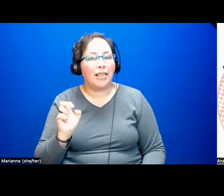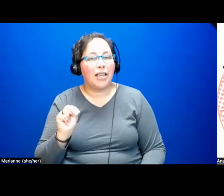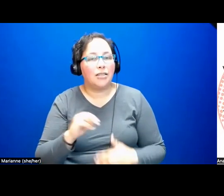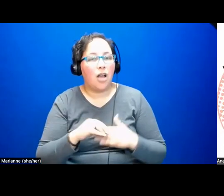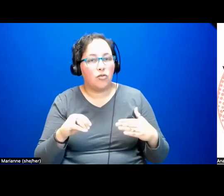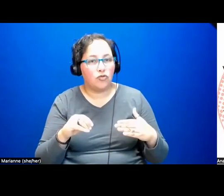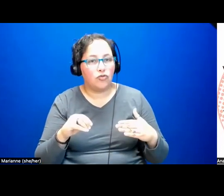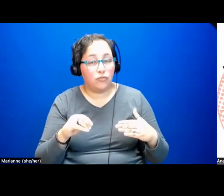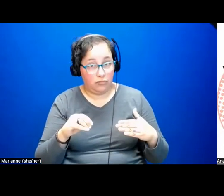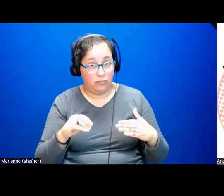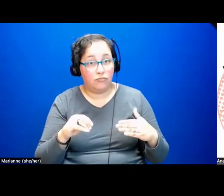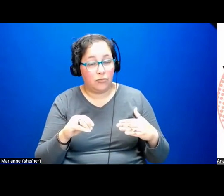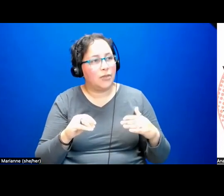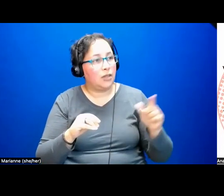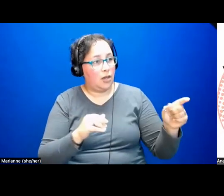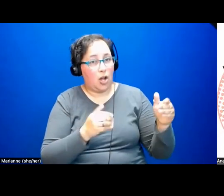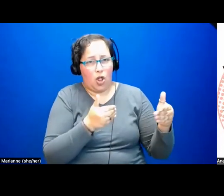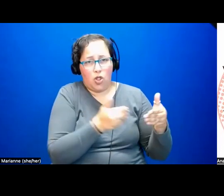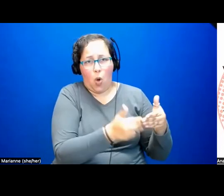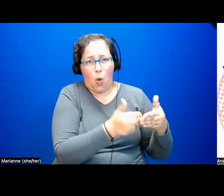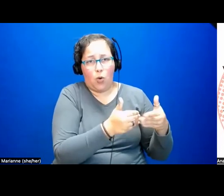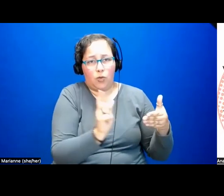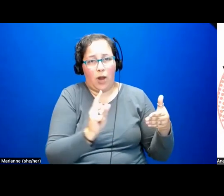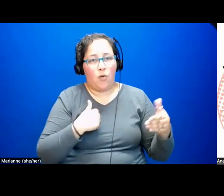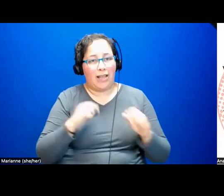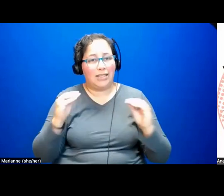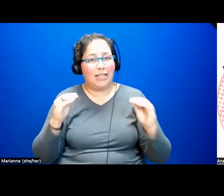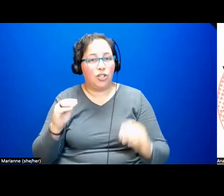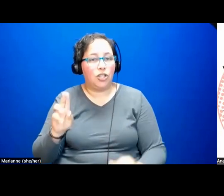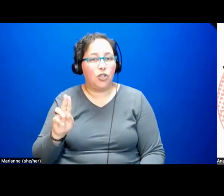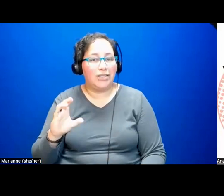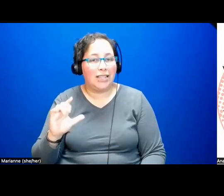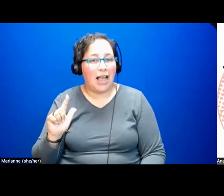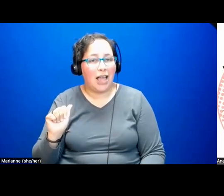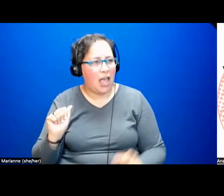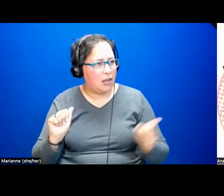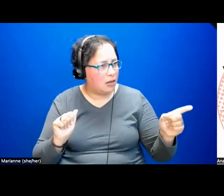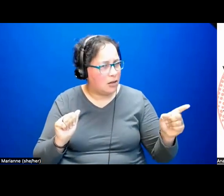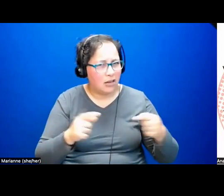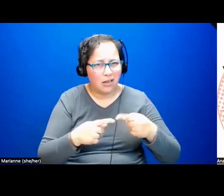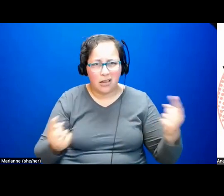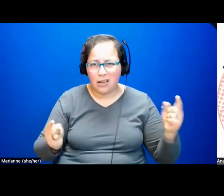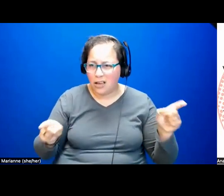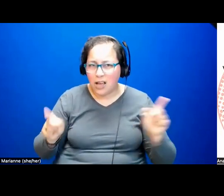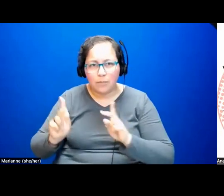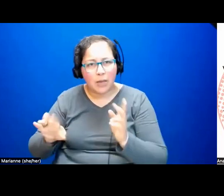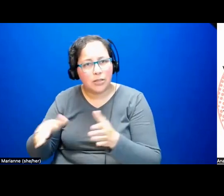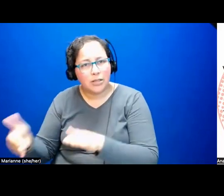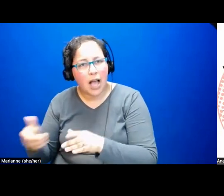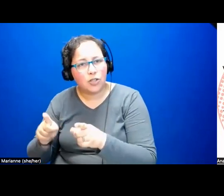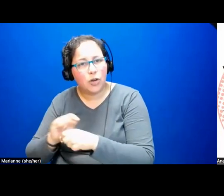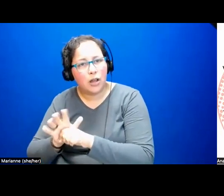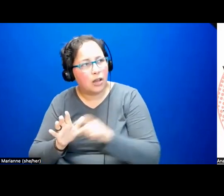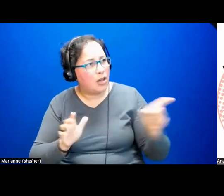from the university at which I teach, UCLA. But something else happened during the pandemic, and that is the